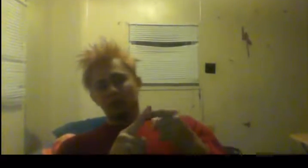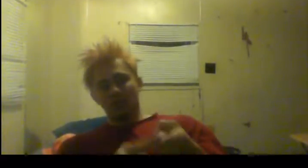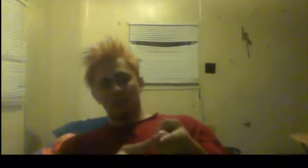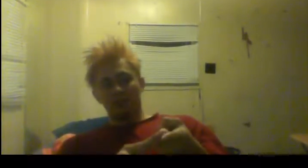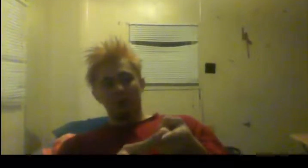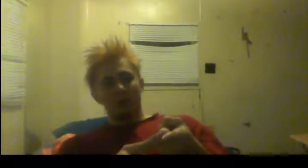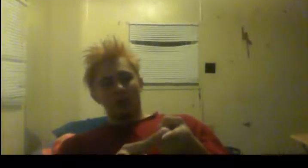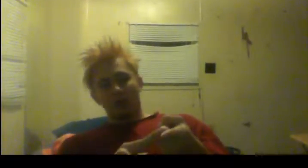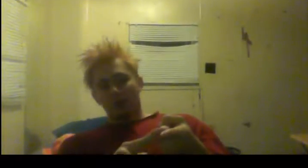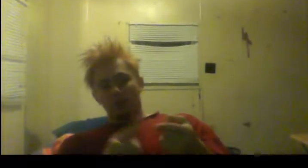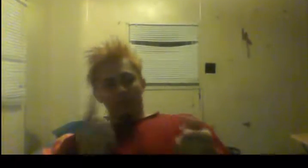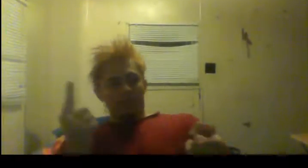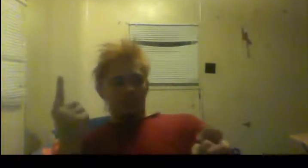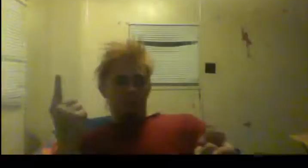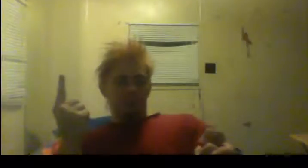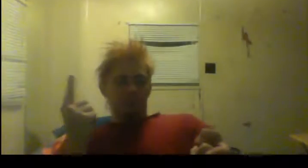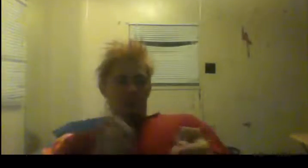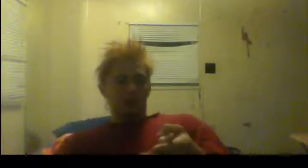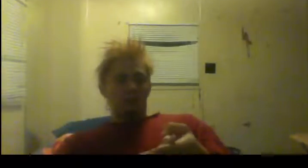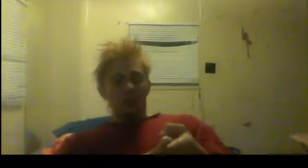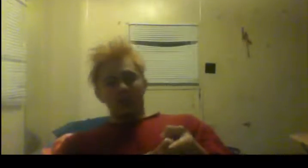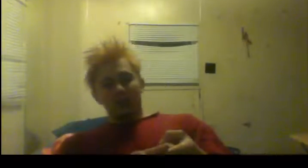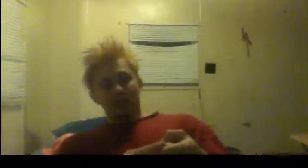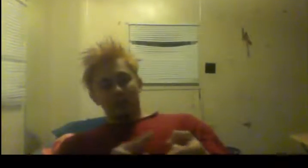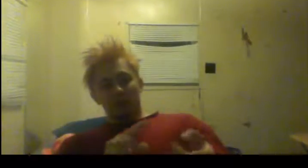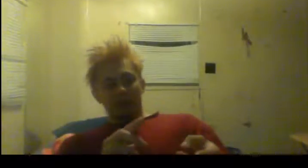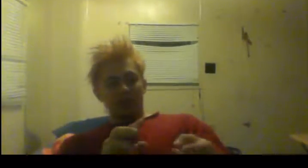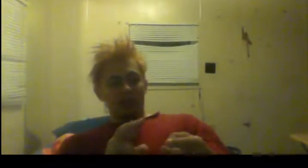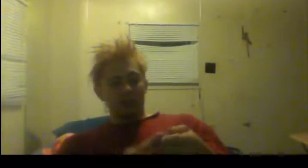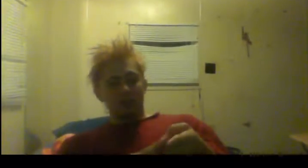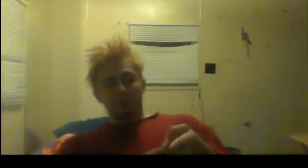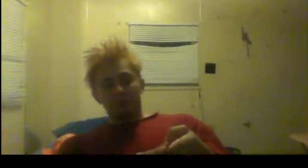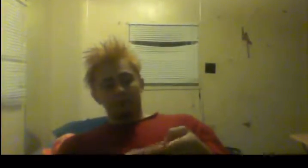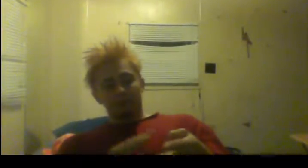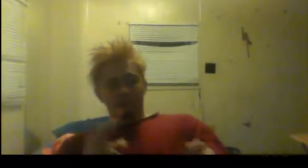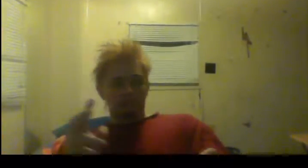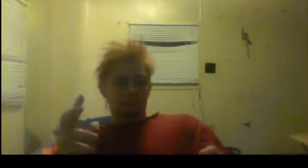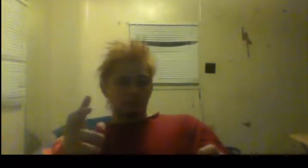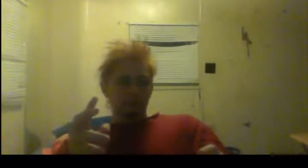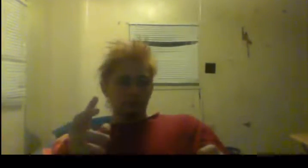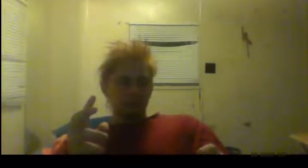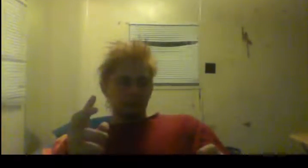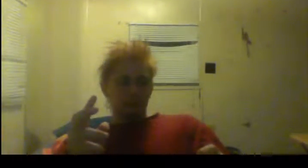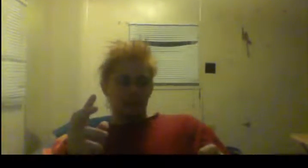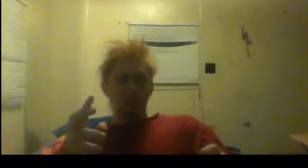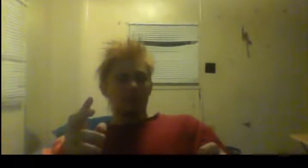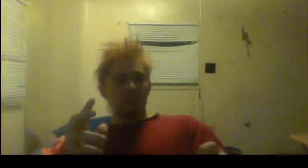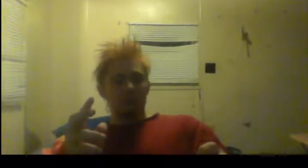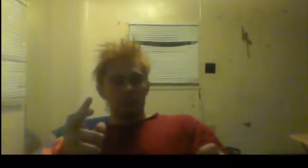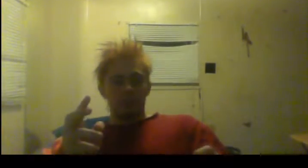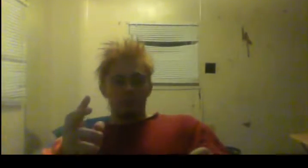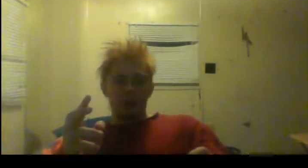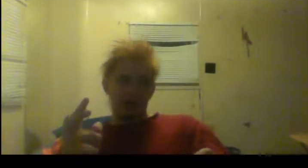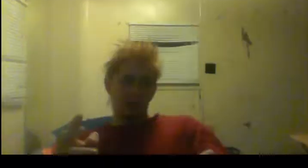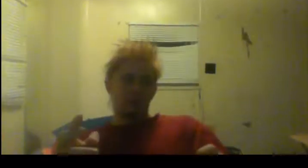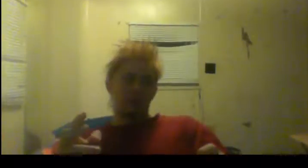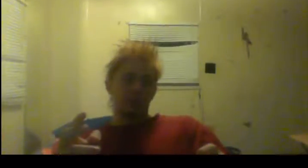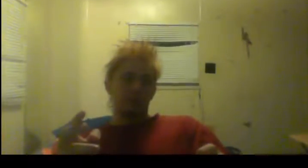example of what I gave you in that gym. I could give you an example of my leg workout,